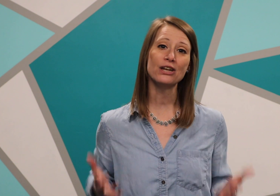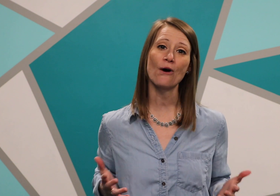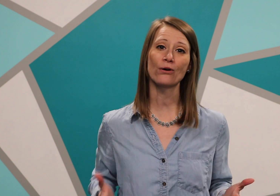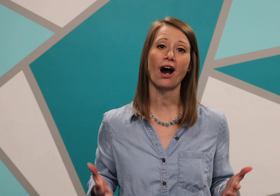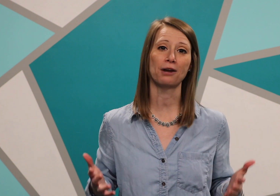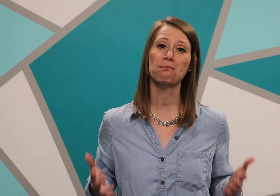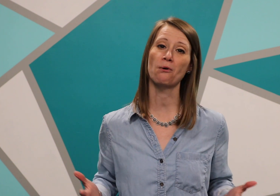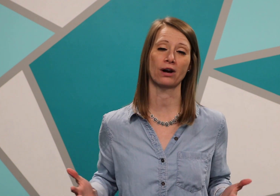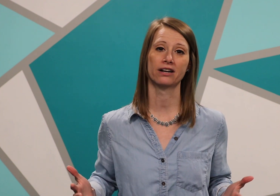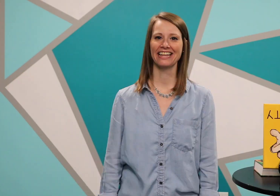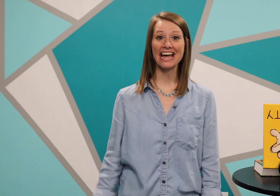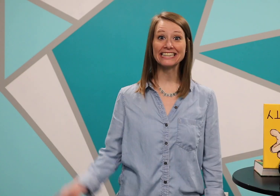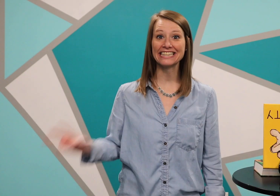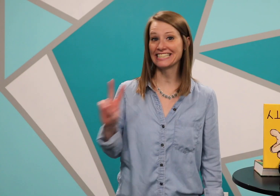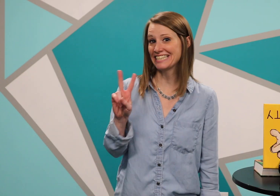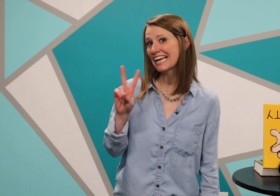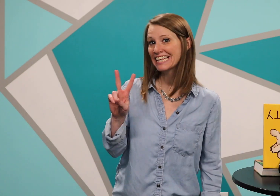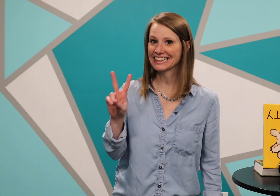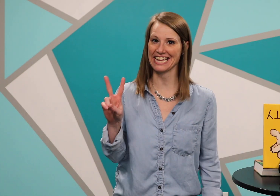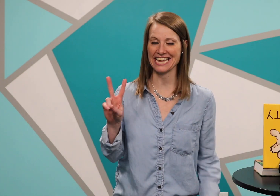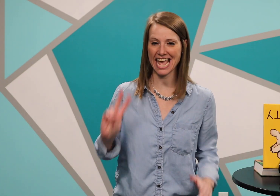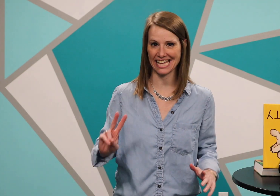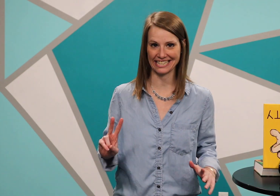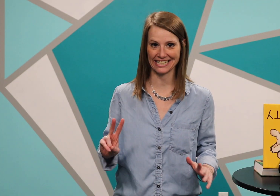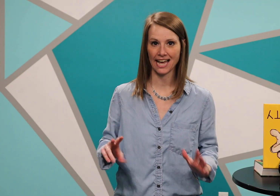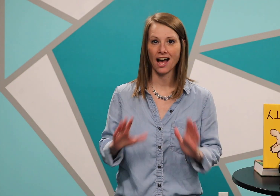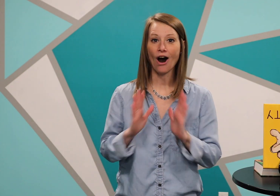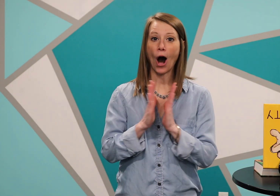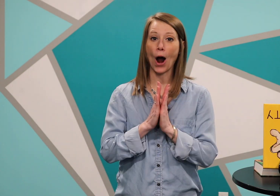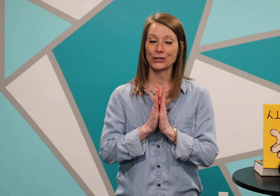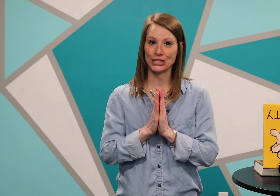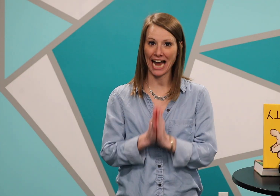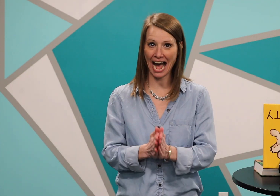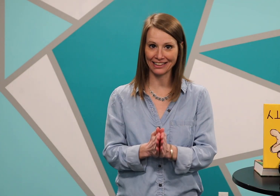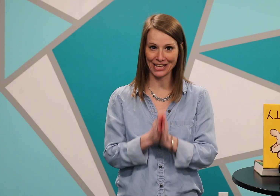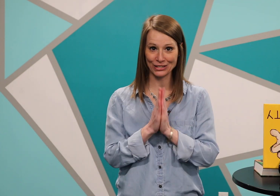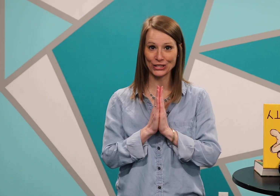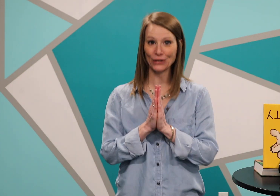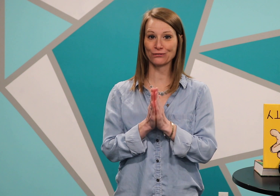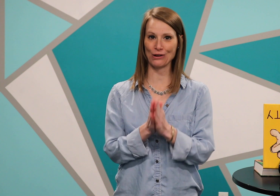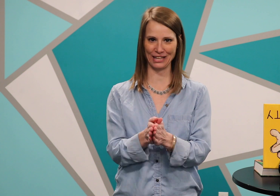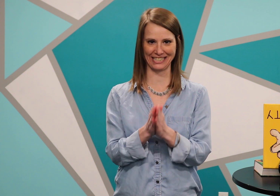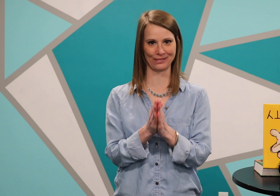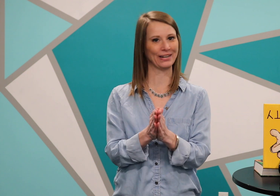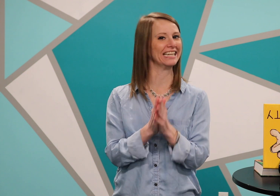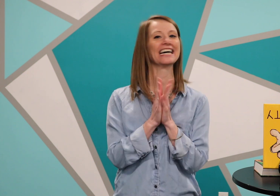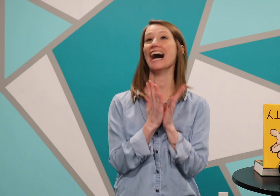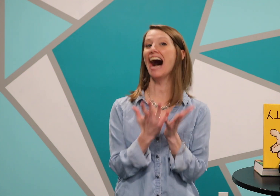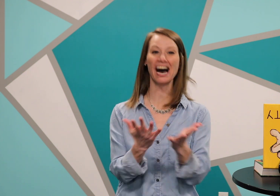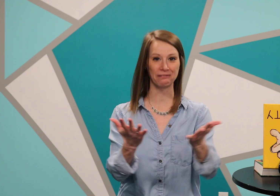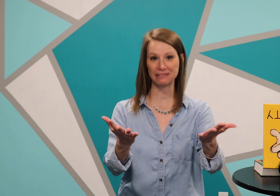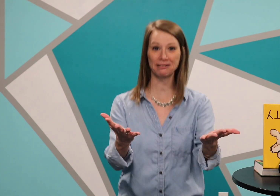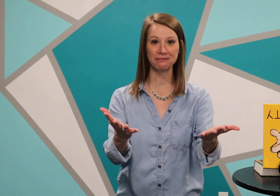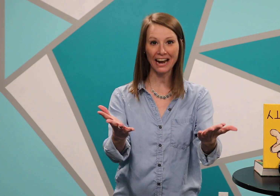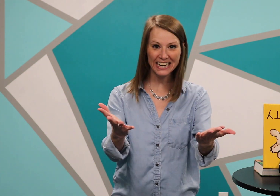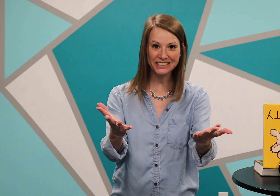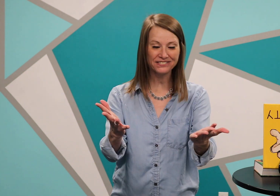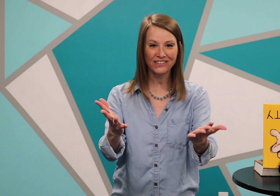know God more the second thing is our challenge for this week we've been waiting for